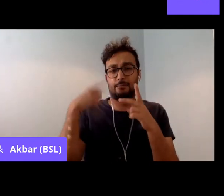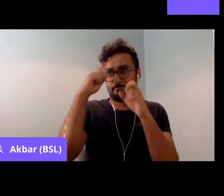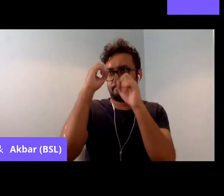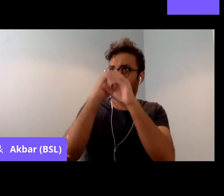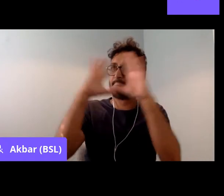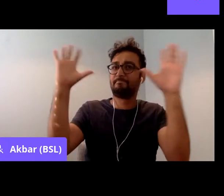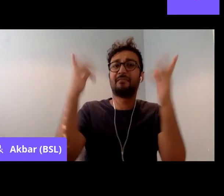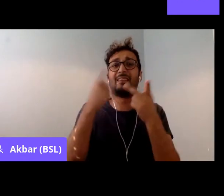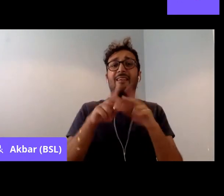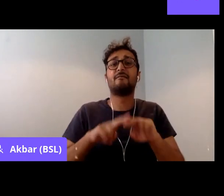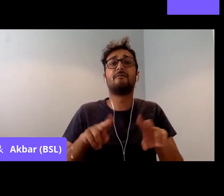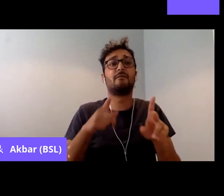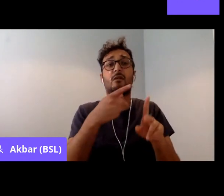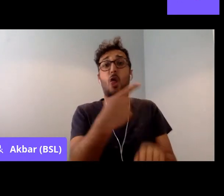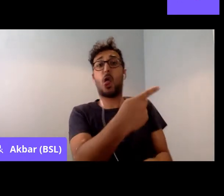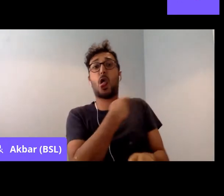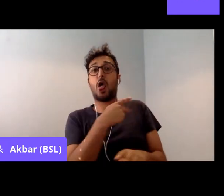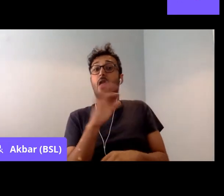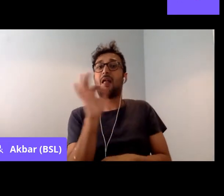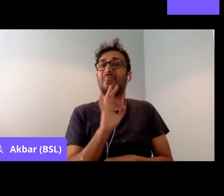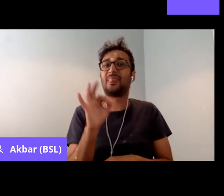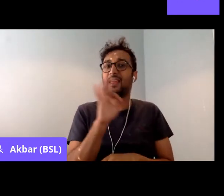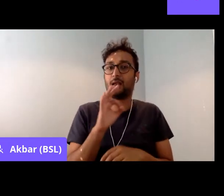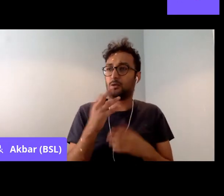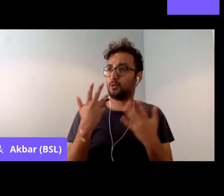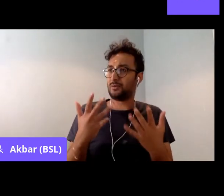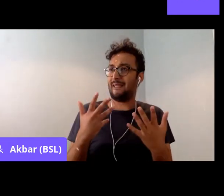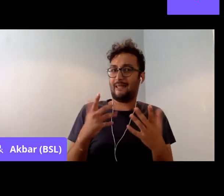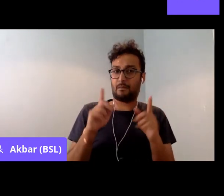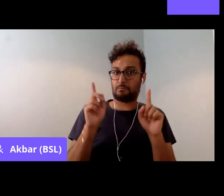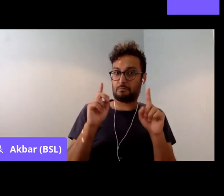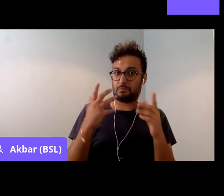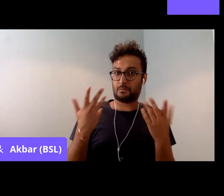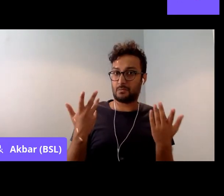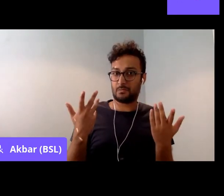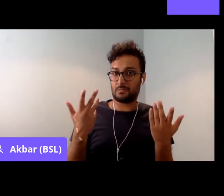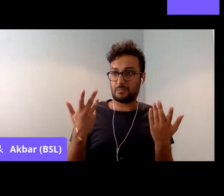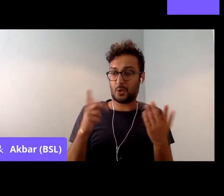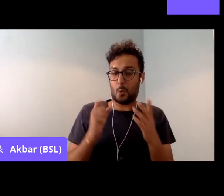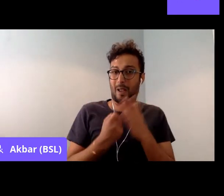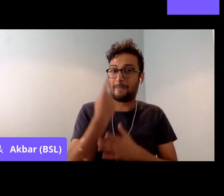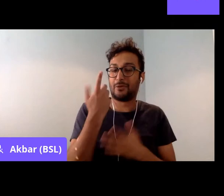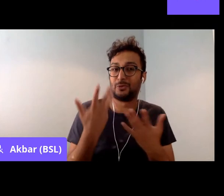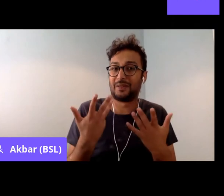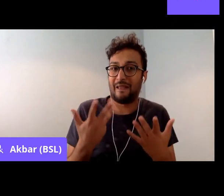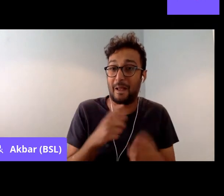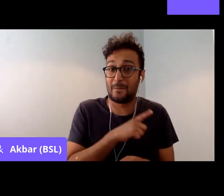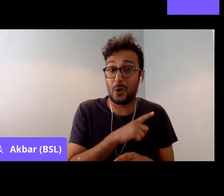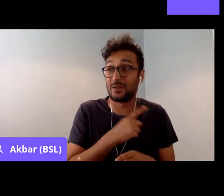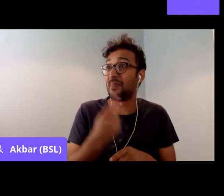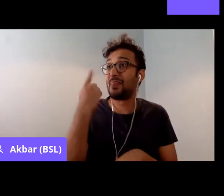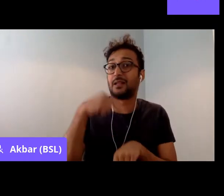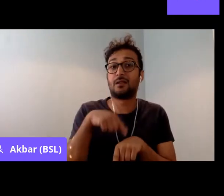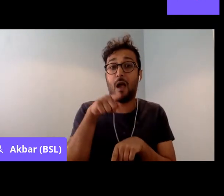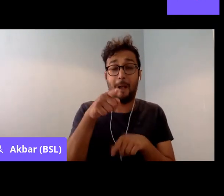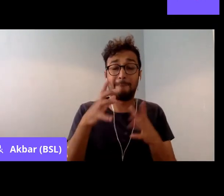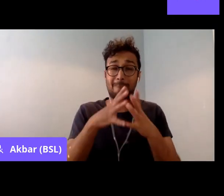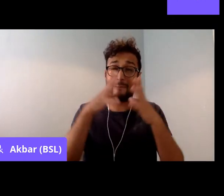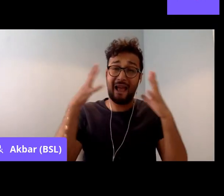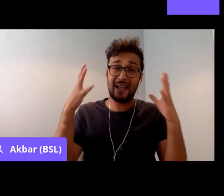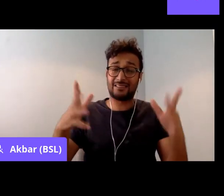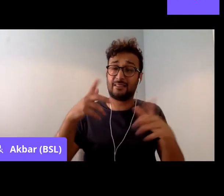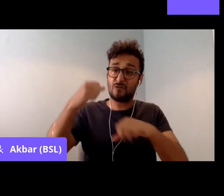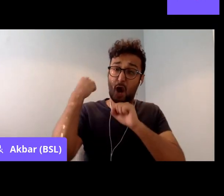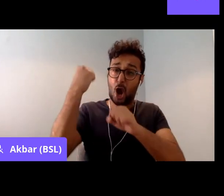for us today, even? Because here was a mass movement with workers of colour at its heart,